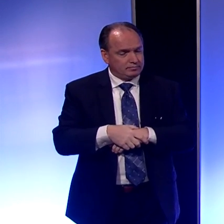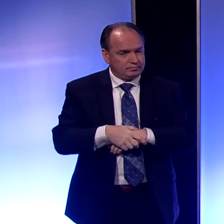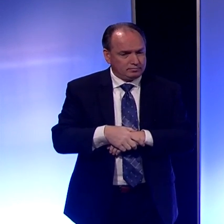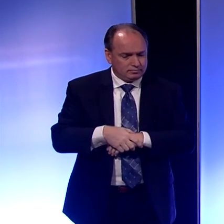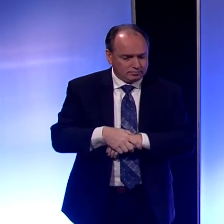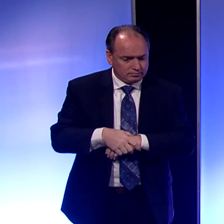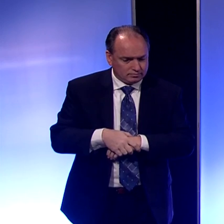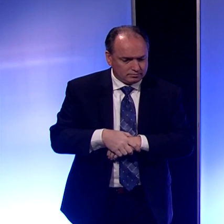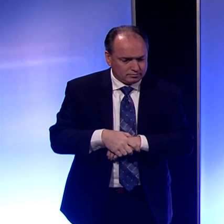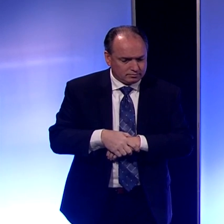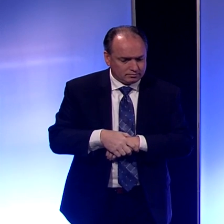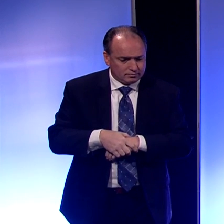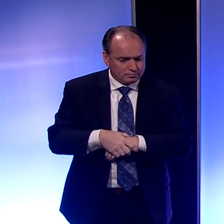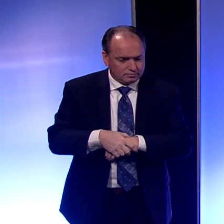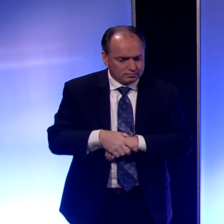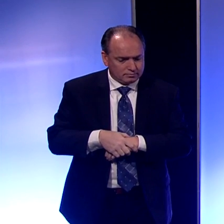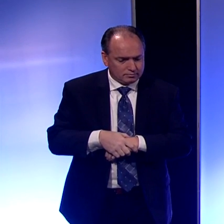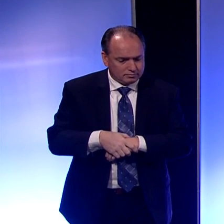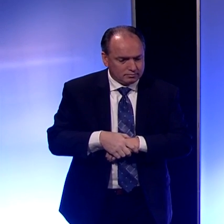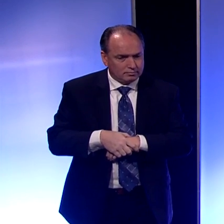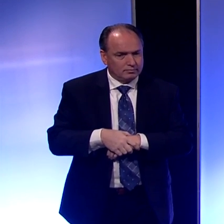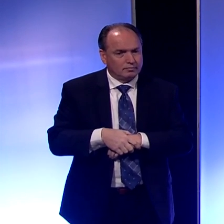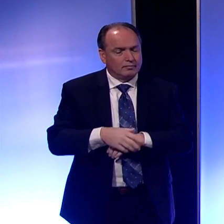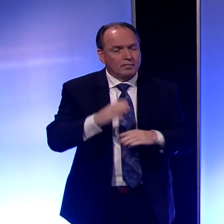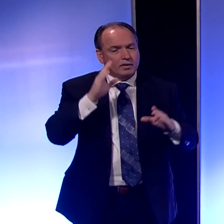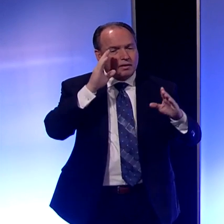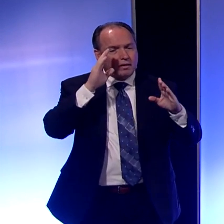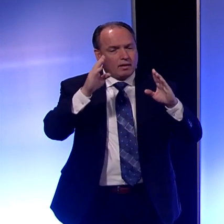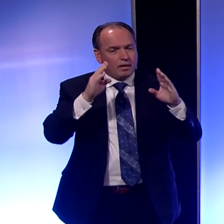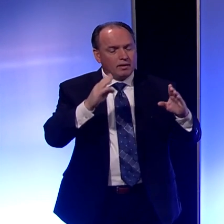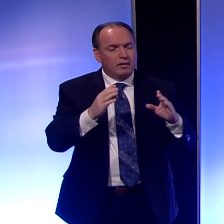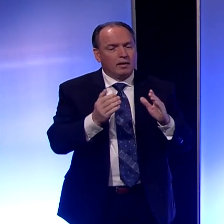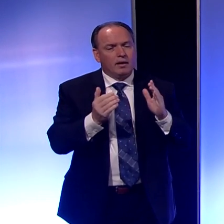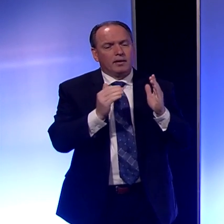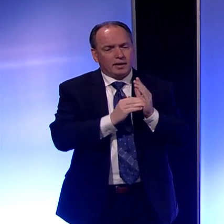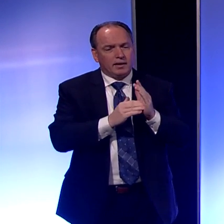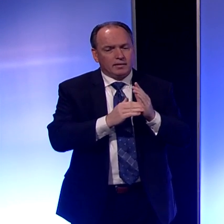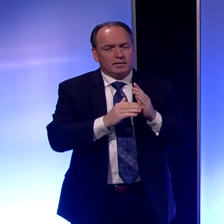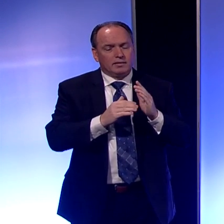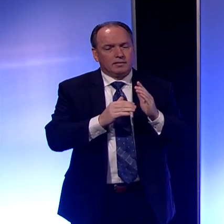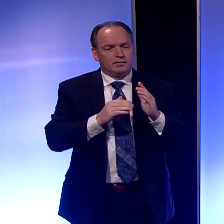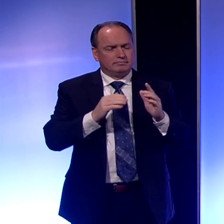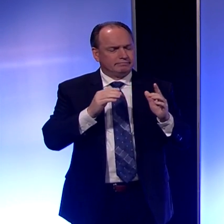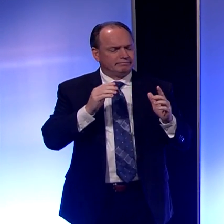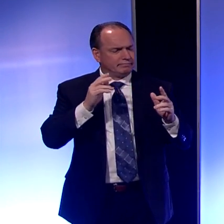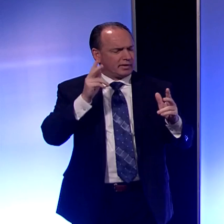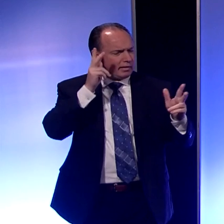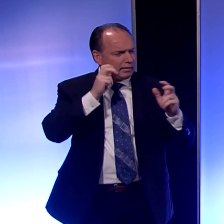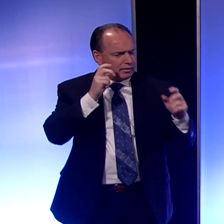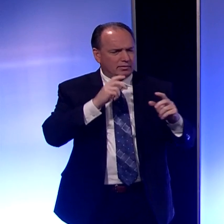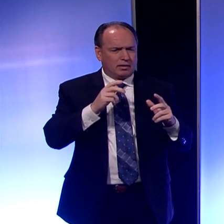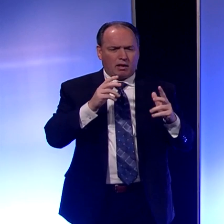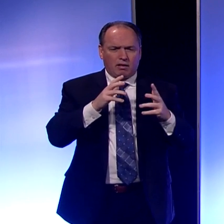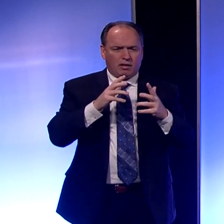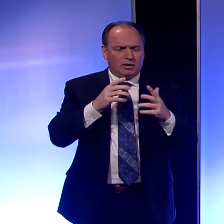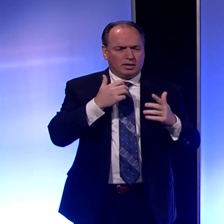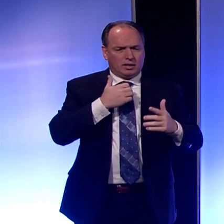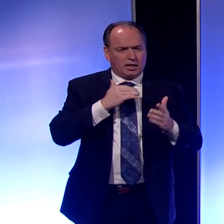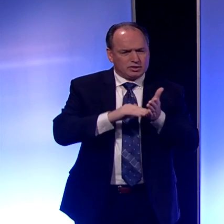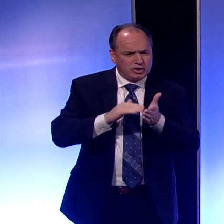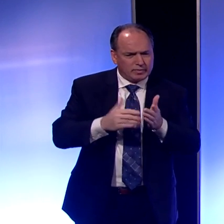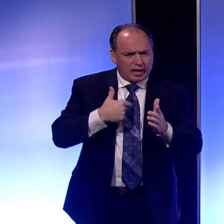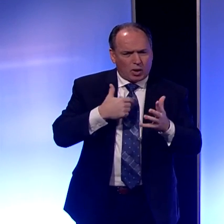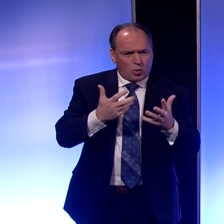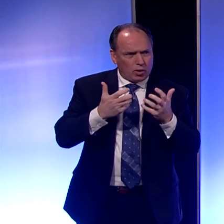-at-home order. Also, city of Erie declared a state of emergency disaster today. Now, that's not something to worry about. That's actually... Excuse me.